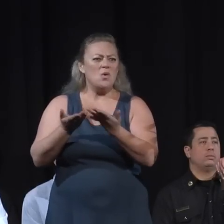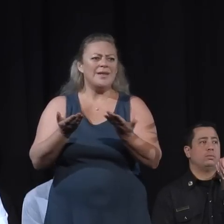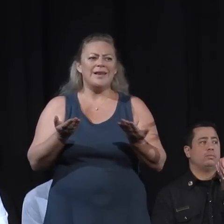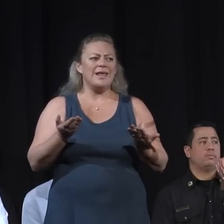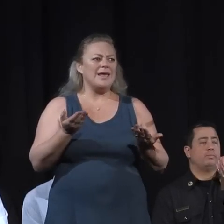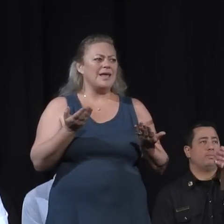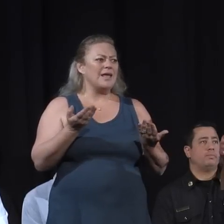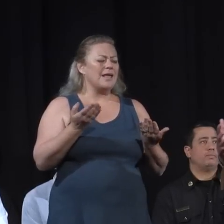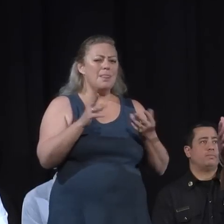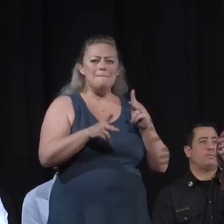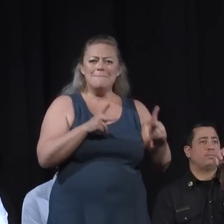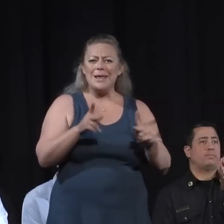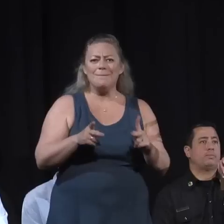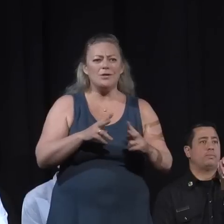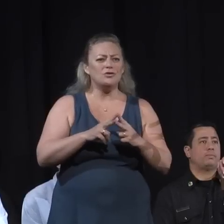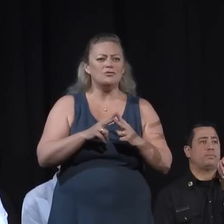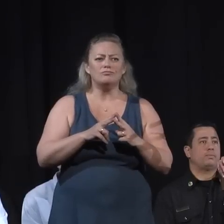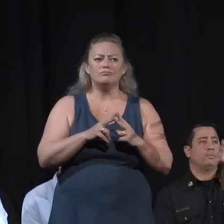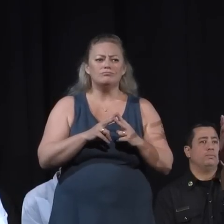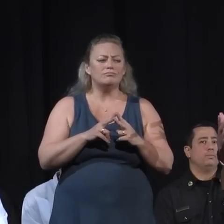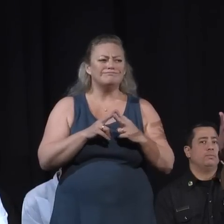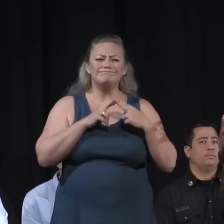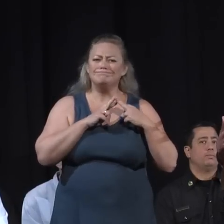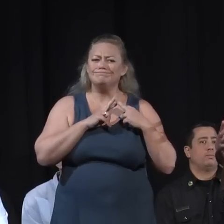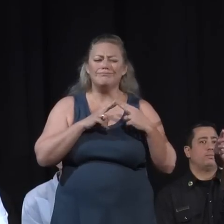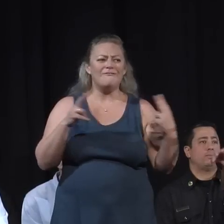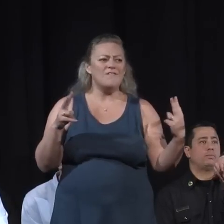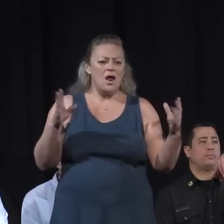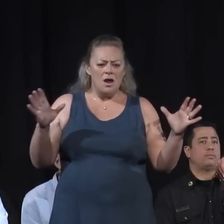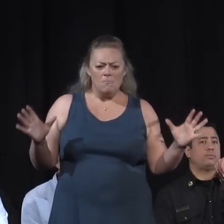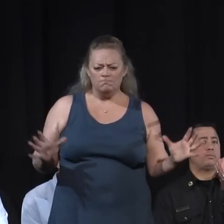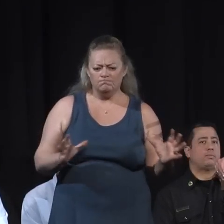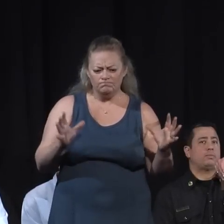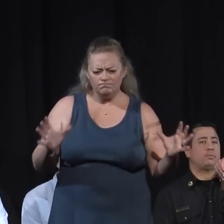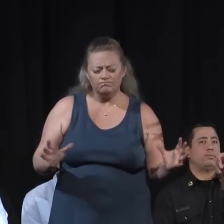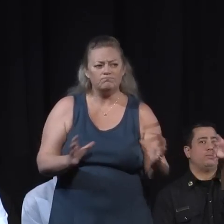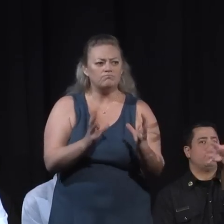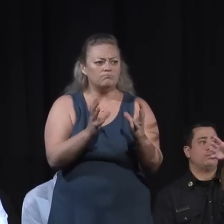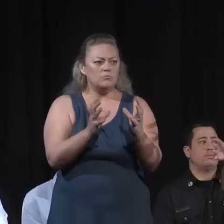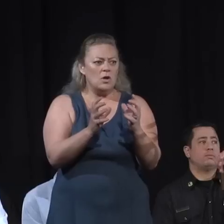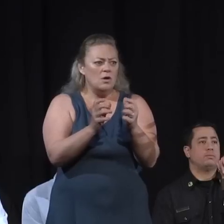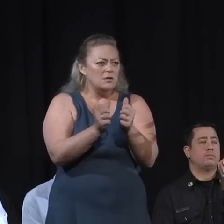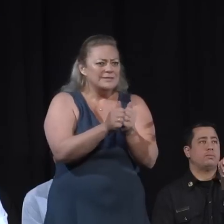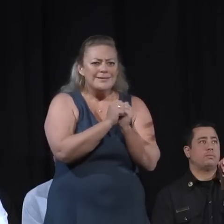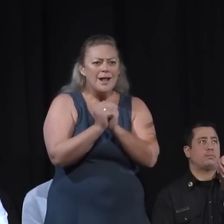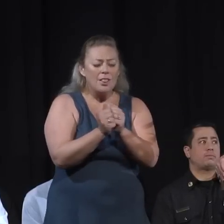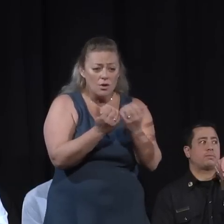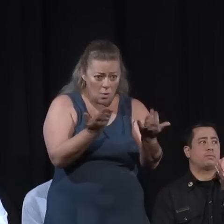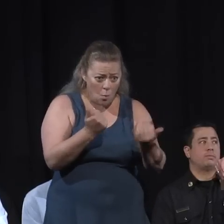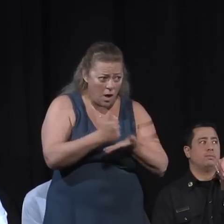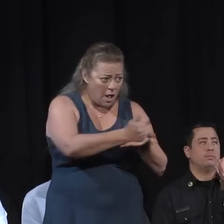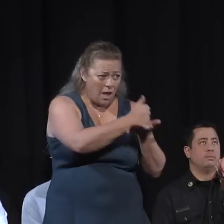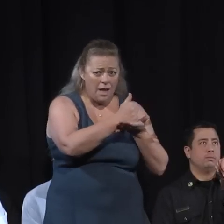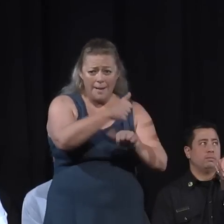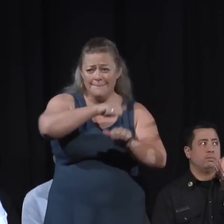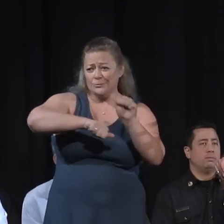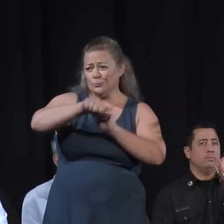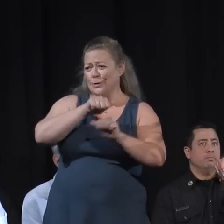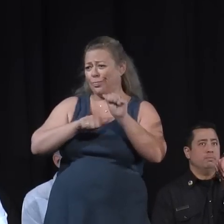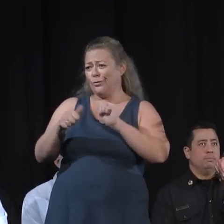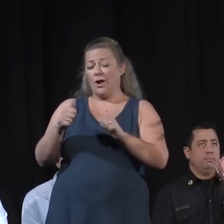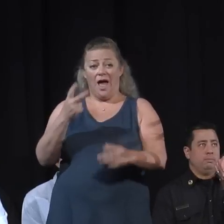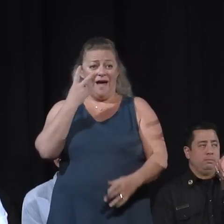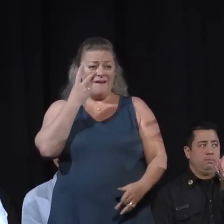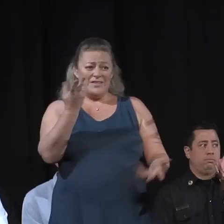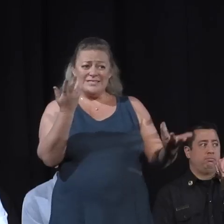really gathering around, want to help one another. And I've seen